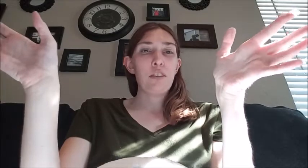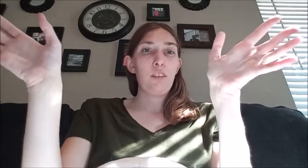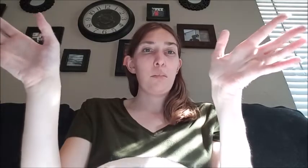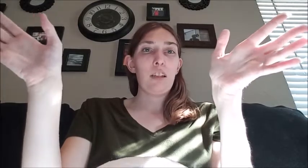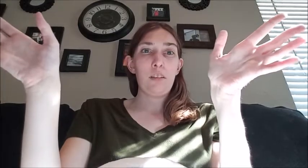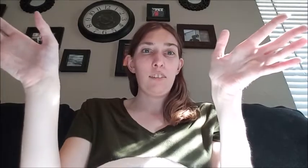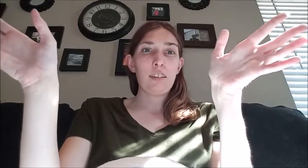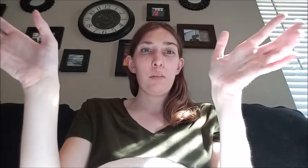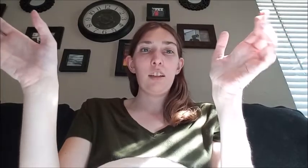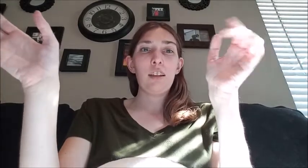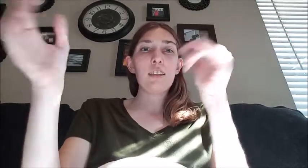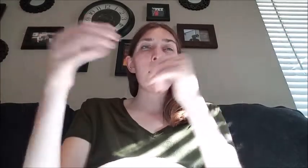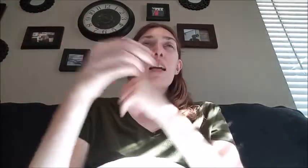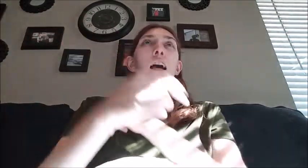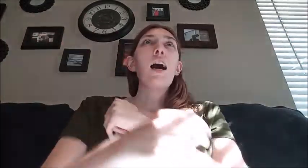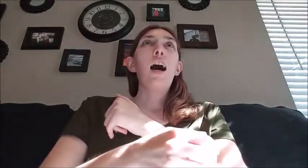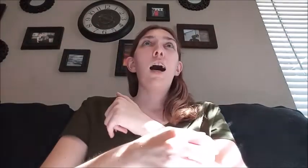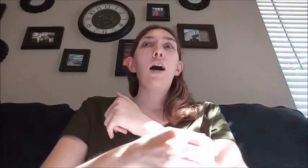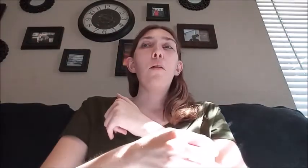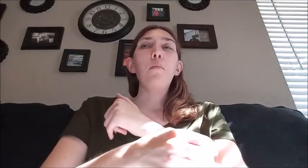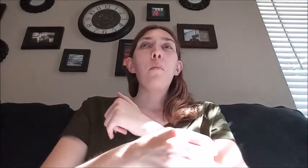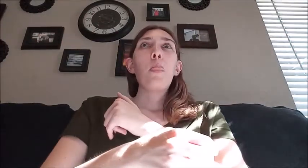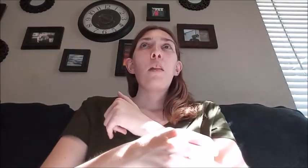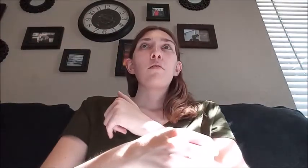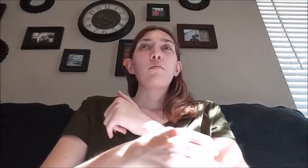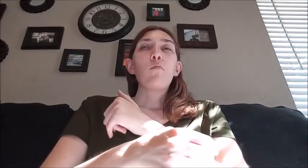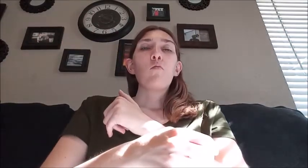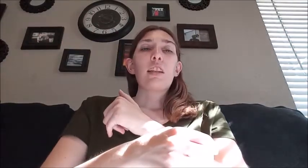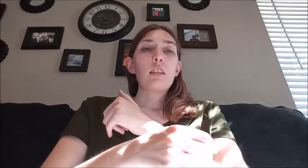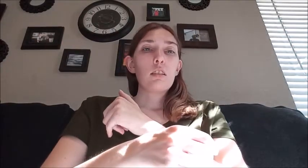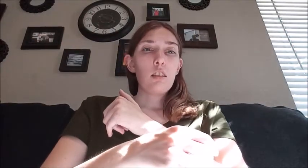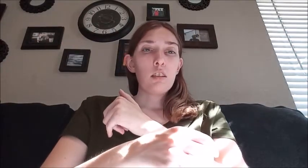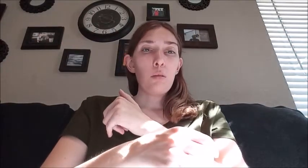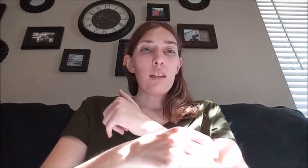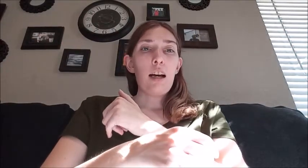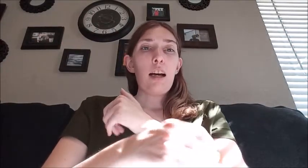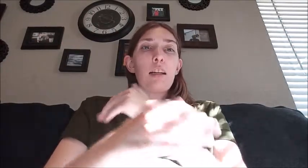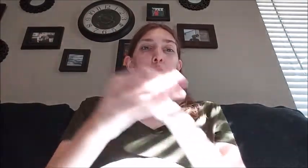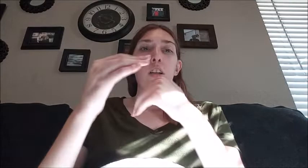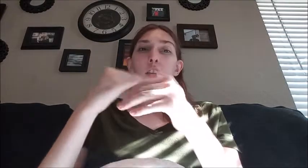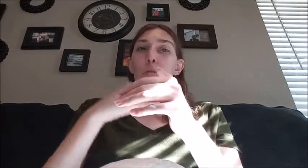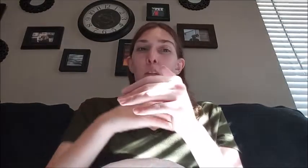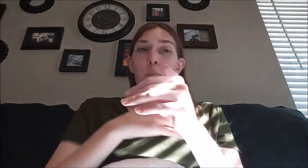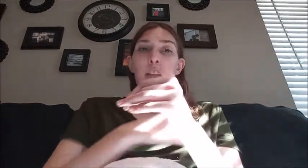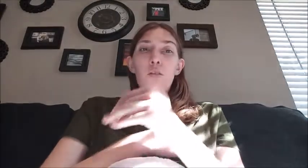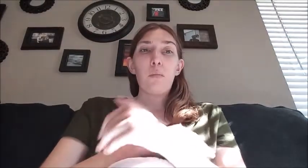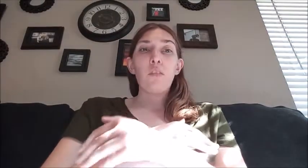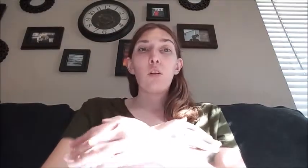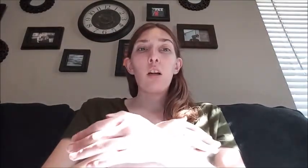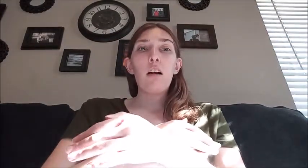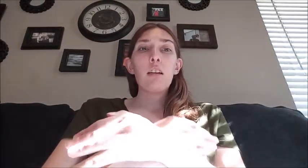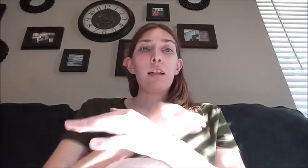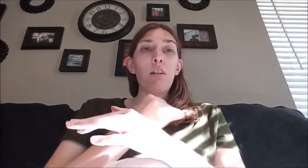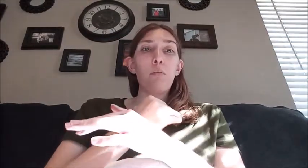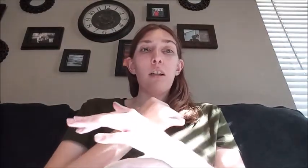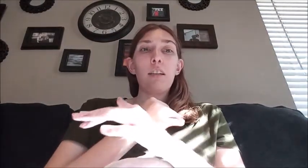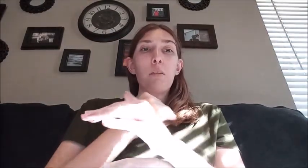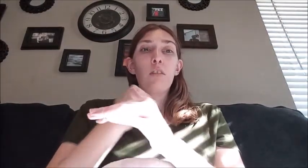much foam that I've been having to be honest um and so with that I am trying to do what's best for my vocal health I know I probably need to be on